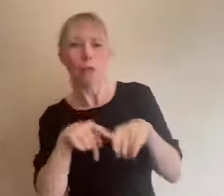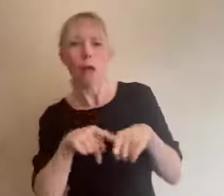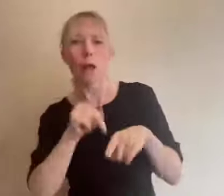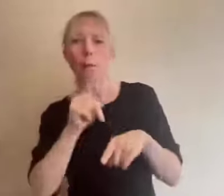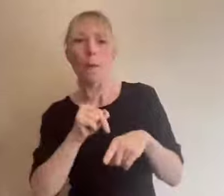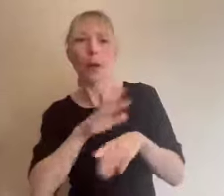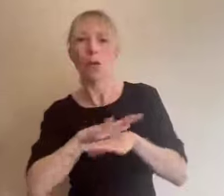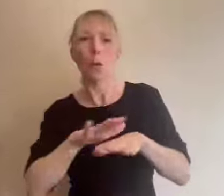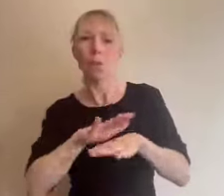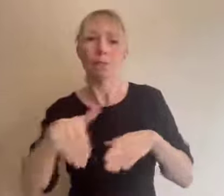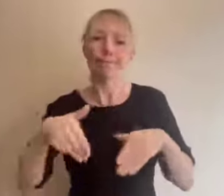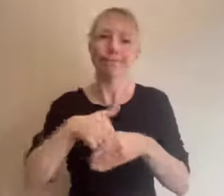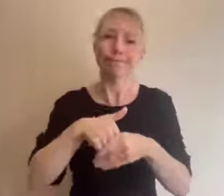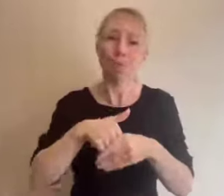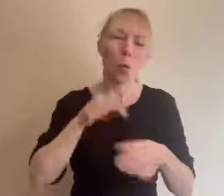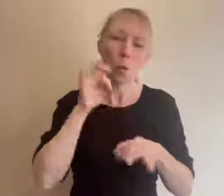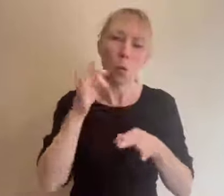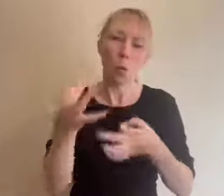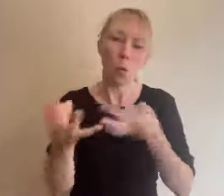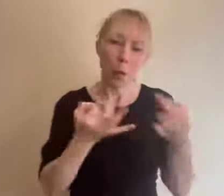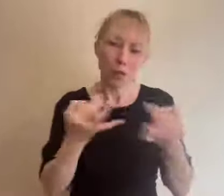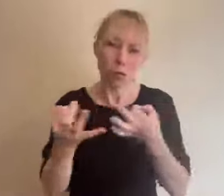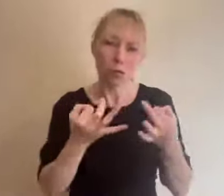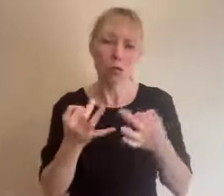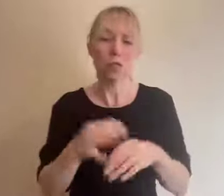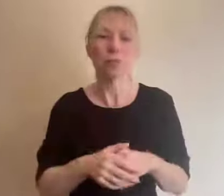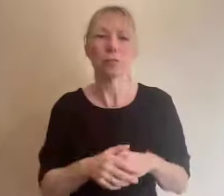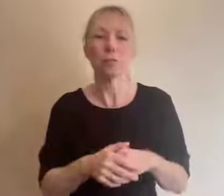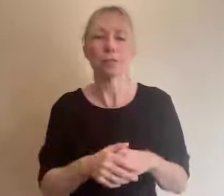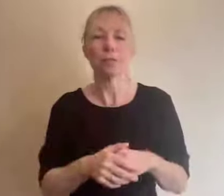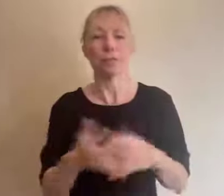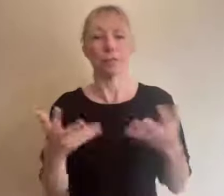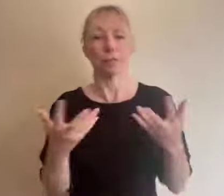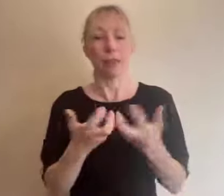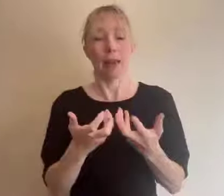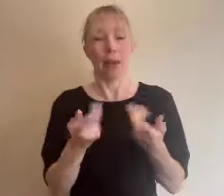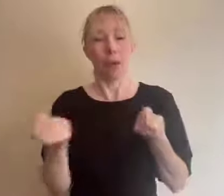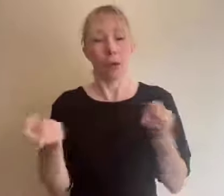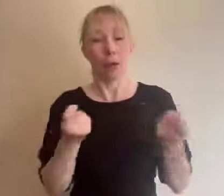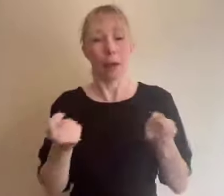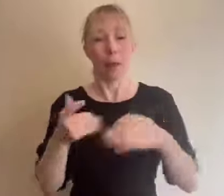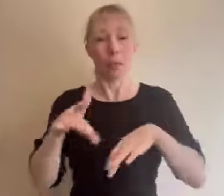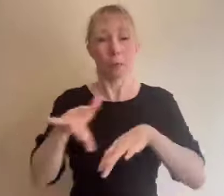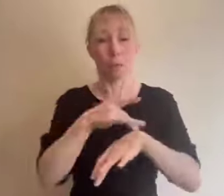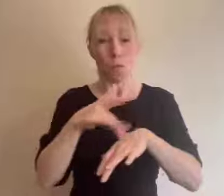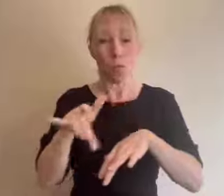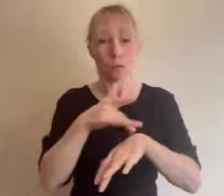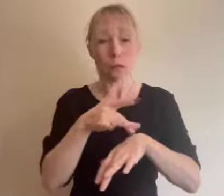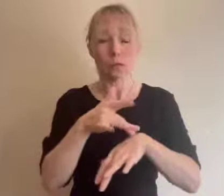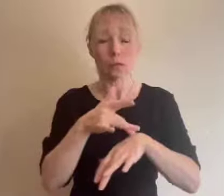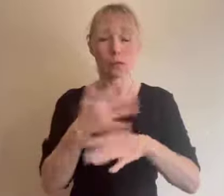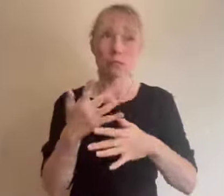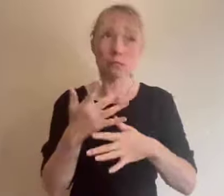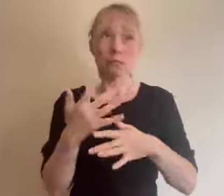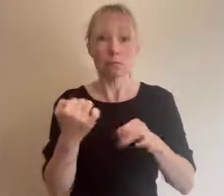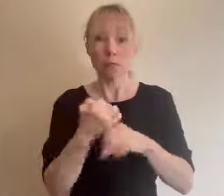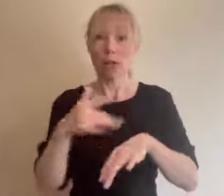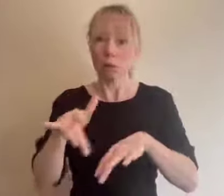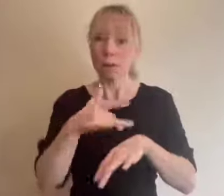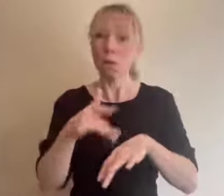how do you manage performances making a performance hybrid is surprisingly easy and requires